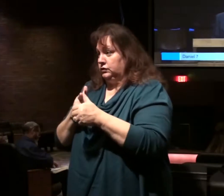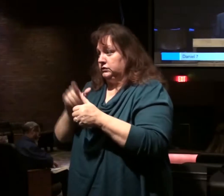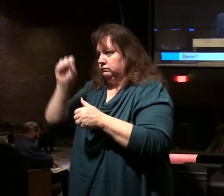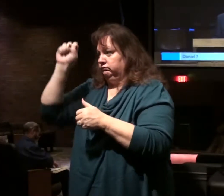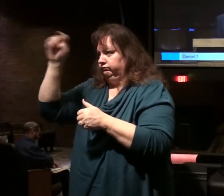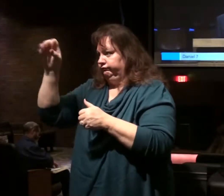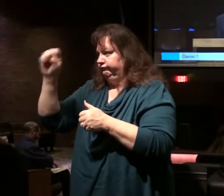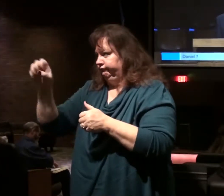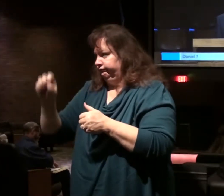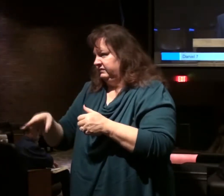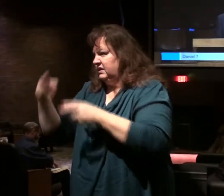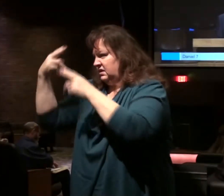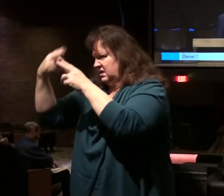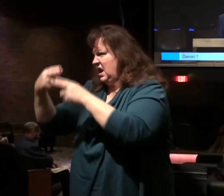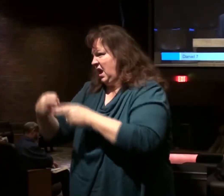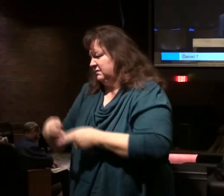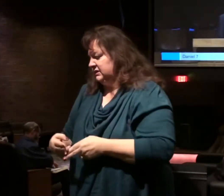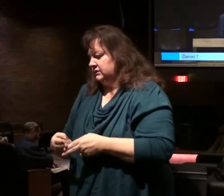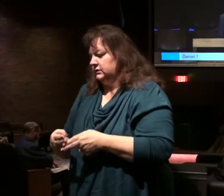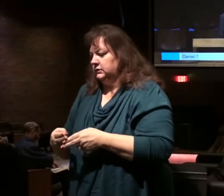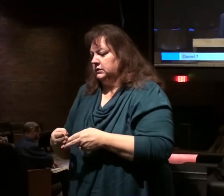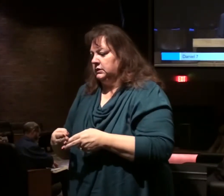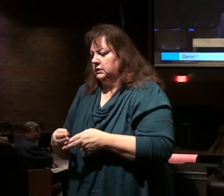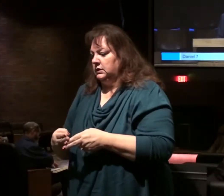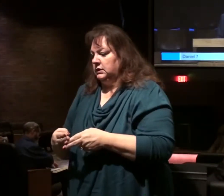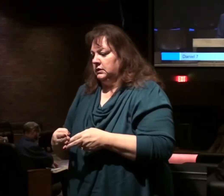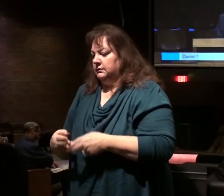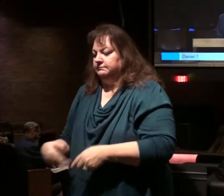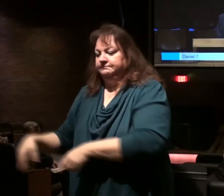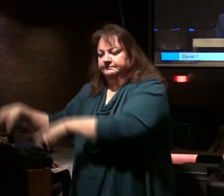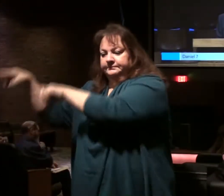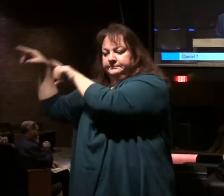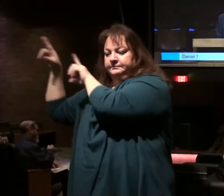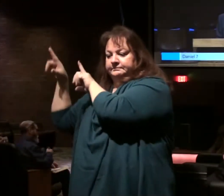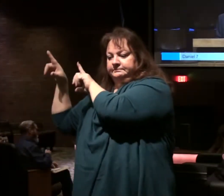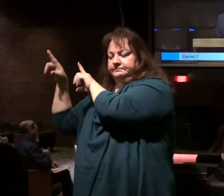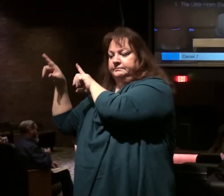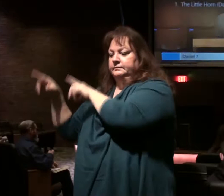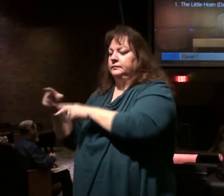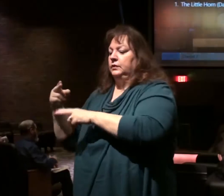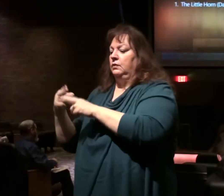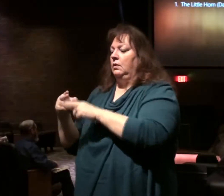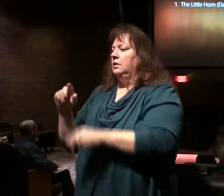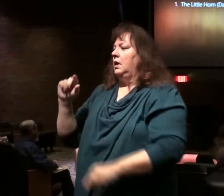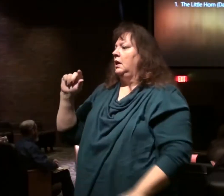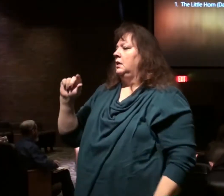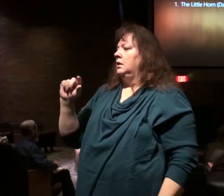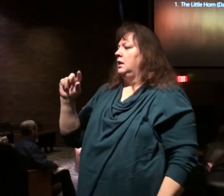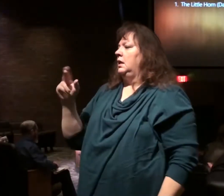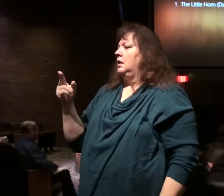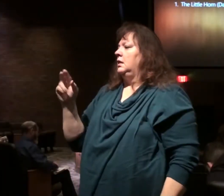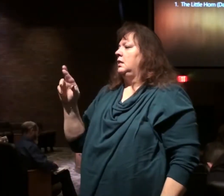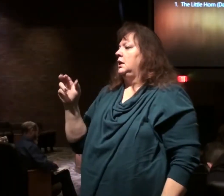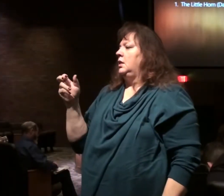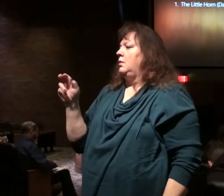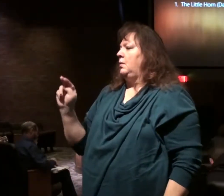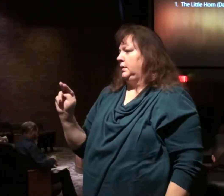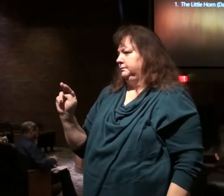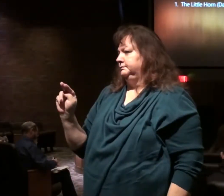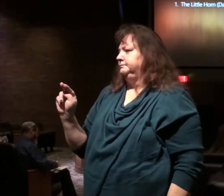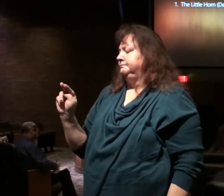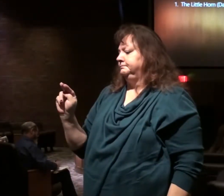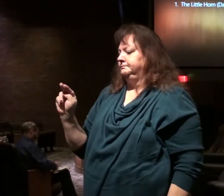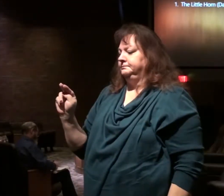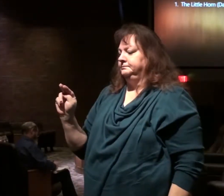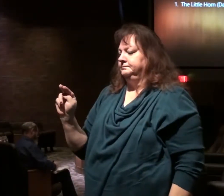highlight some of these names. So if you put the first name up the little horn. These are names and titles of